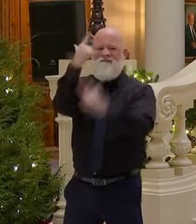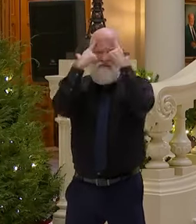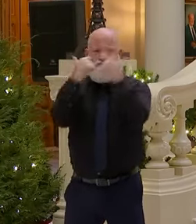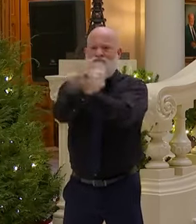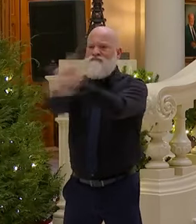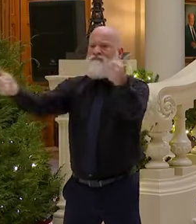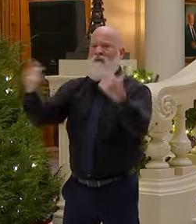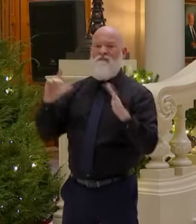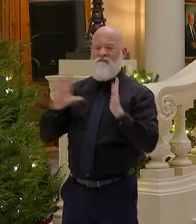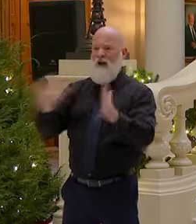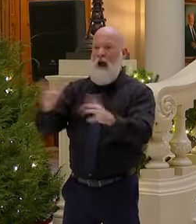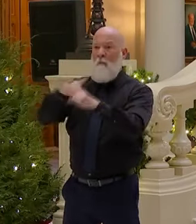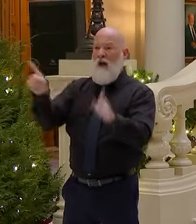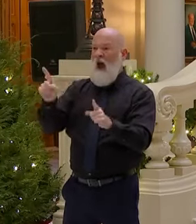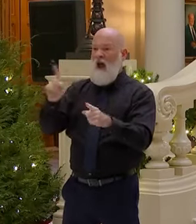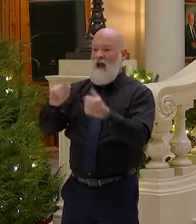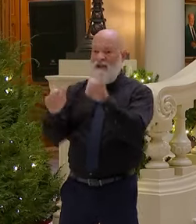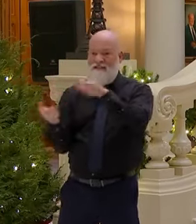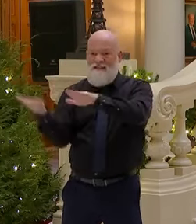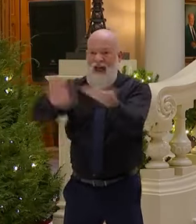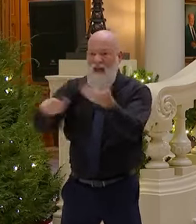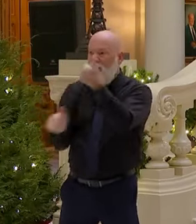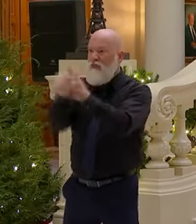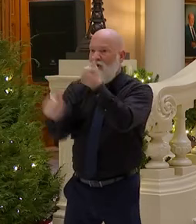Death threats. Physical threats.